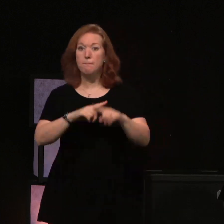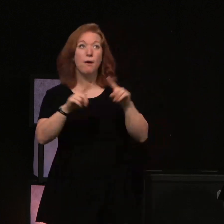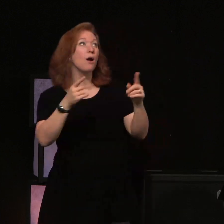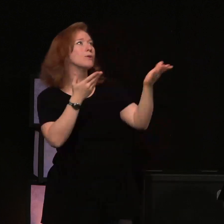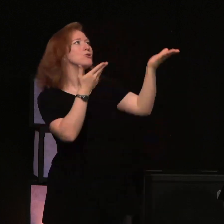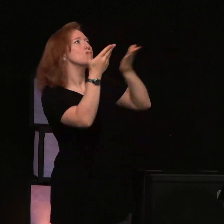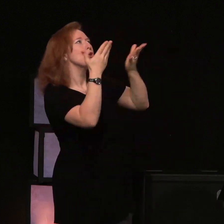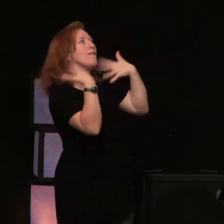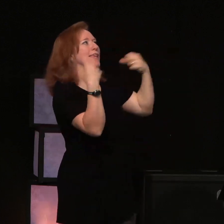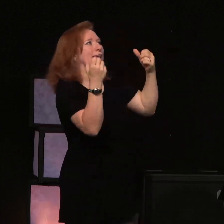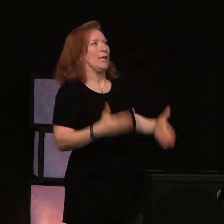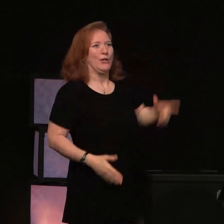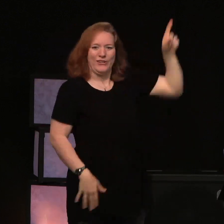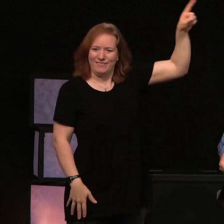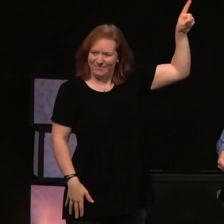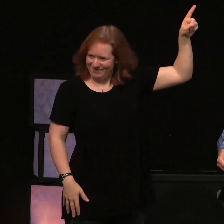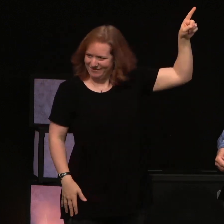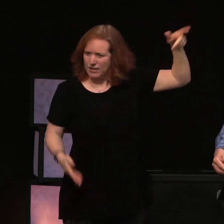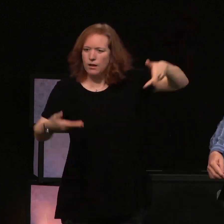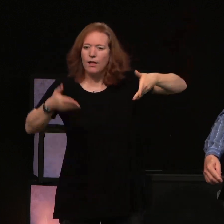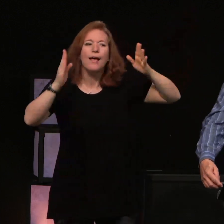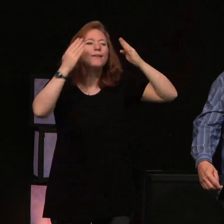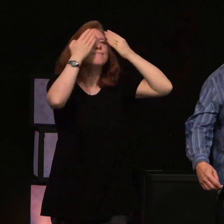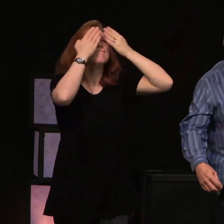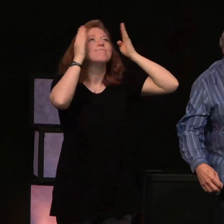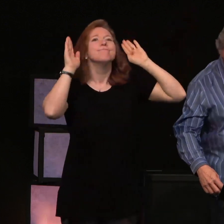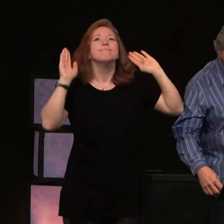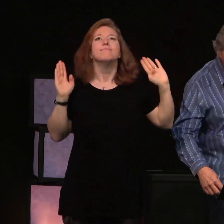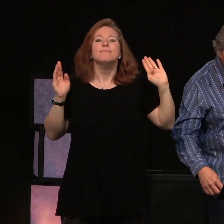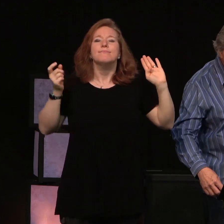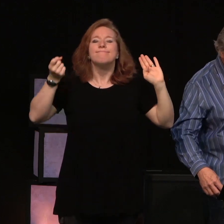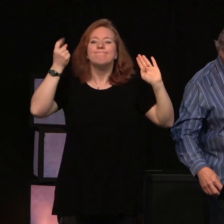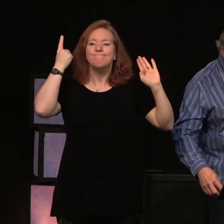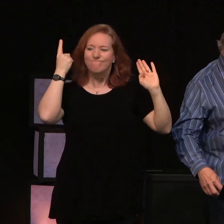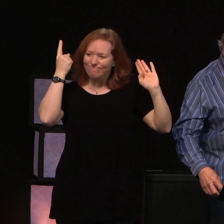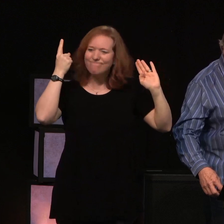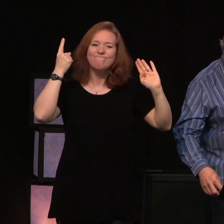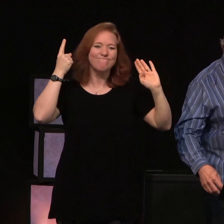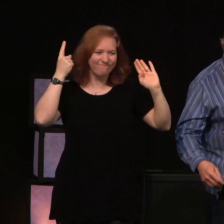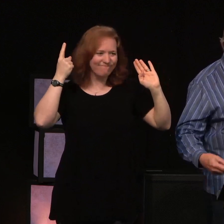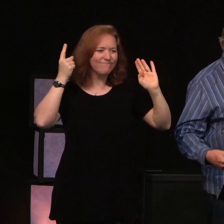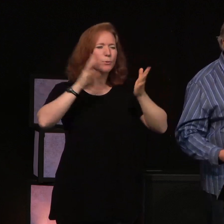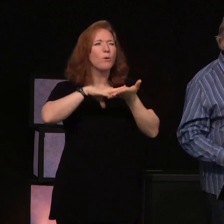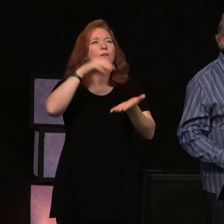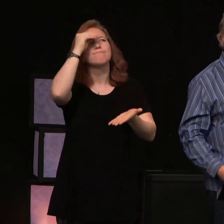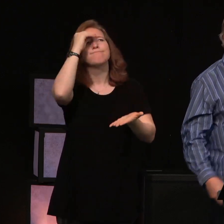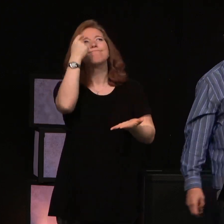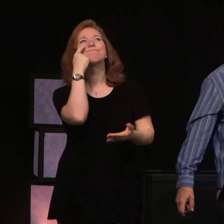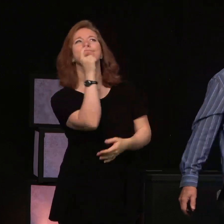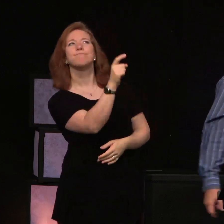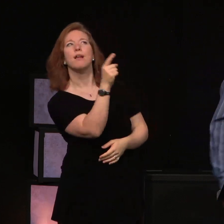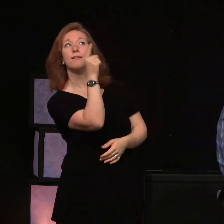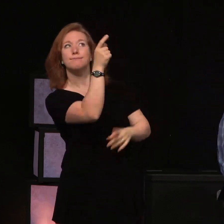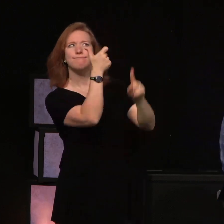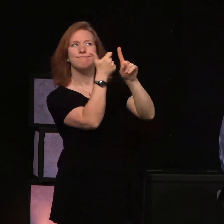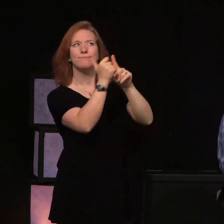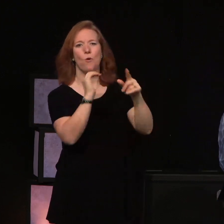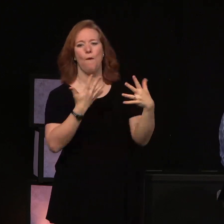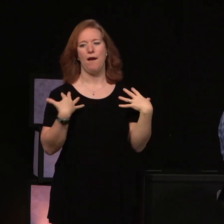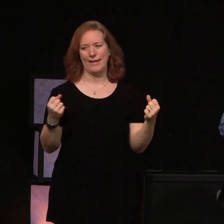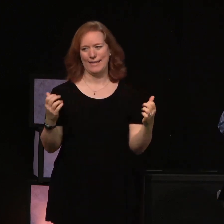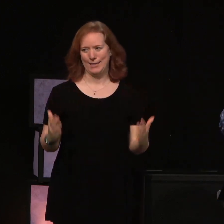So let's open that door of sight. Never be blind, never be lukewarm, but recognize who our healer is.